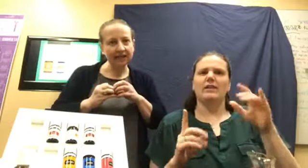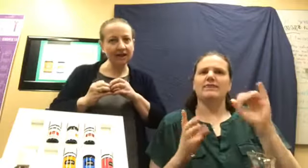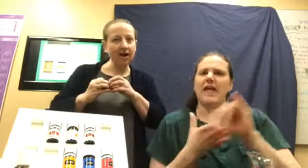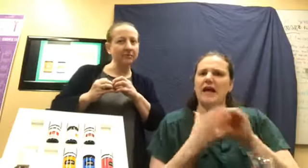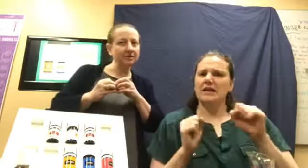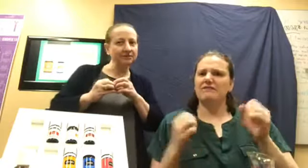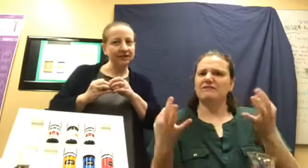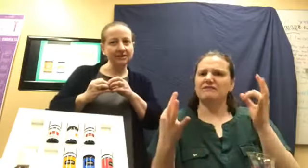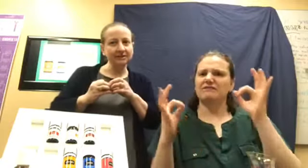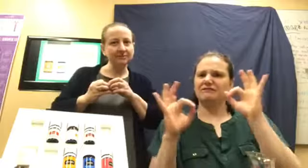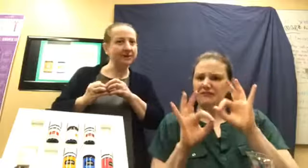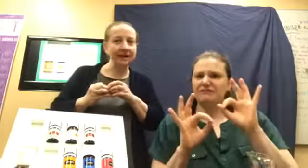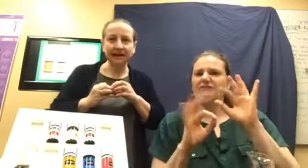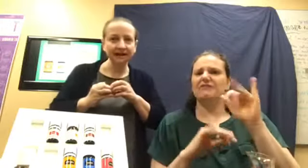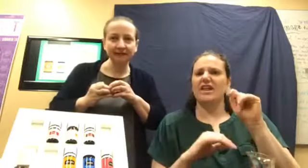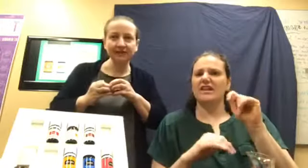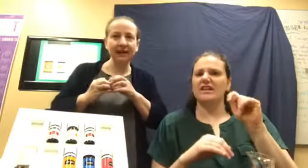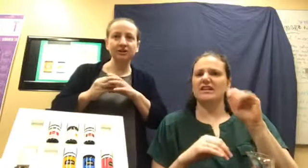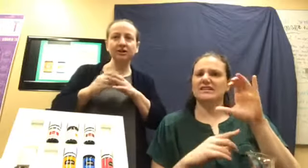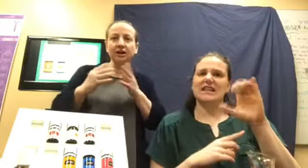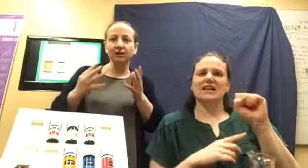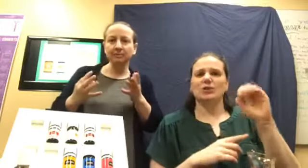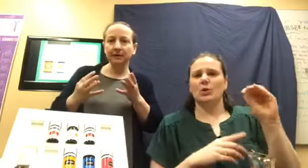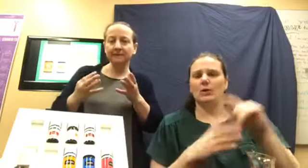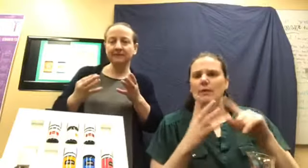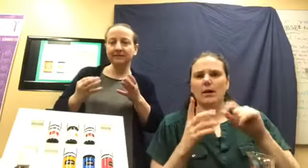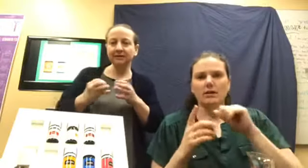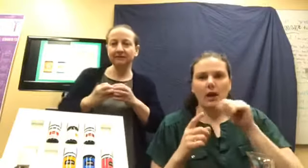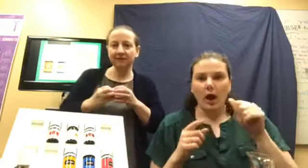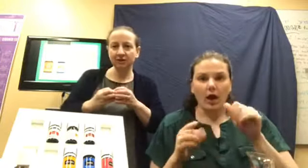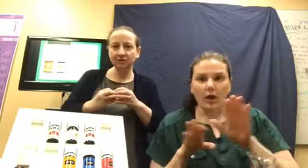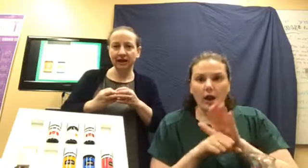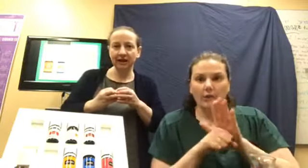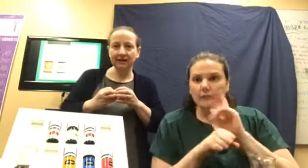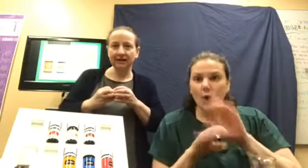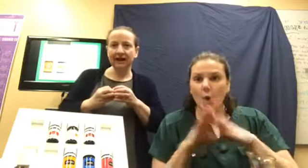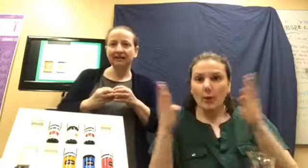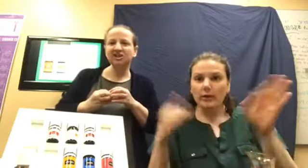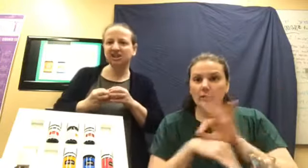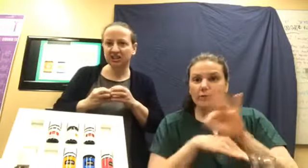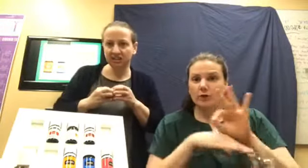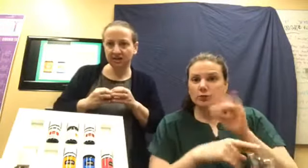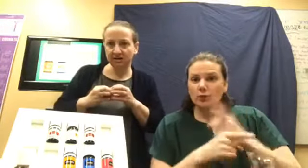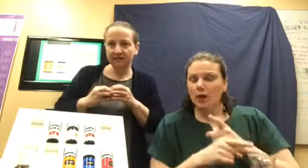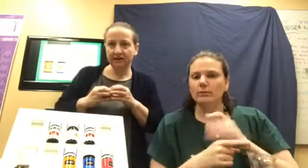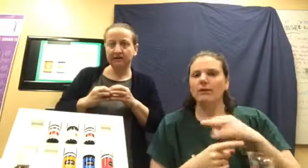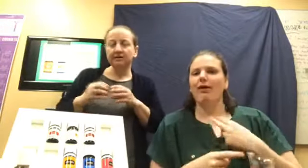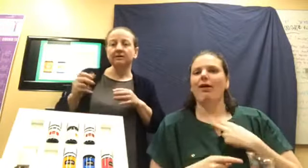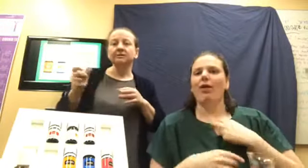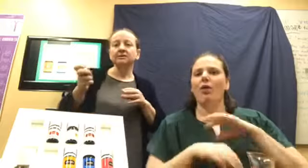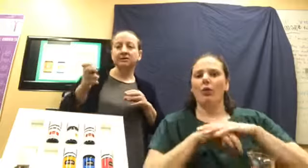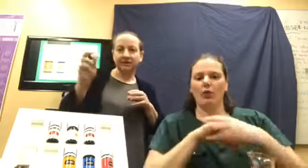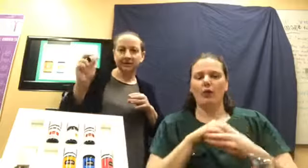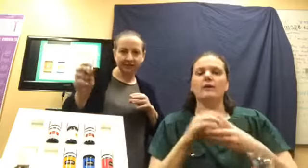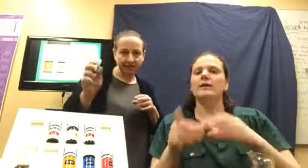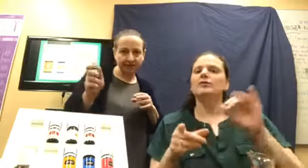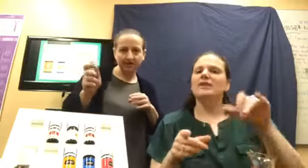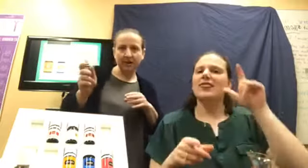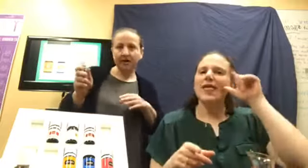it almost fits, but not enough to actually open up the cell to function right. And it just gets stuck on there. So, you need the lemon to come along